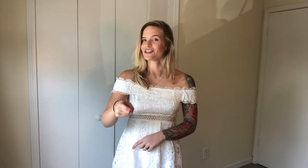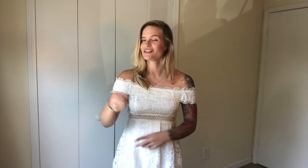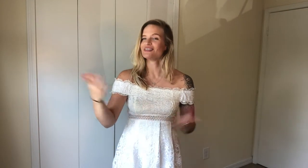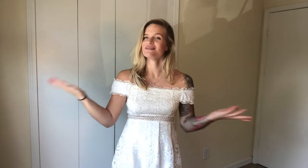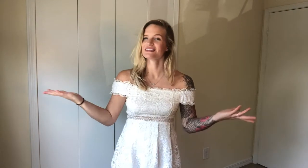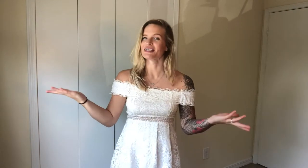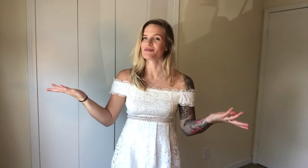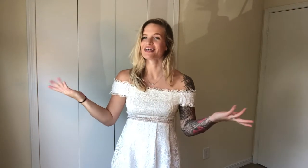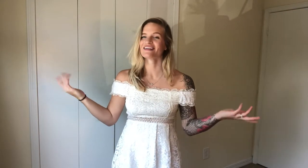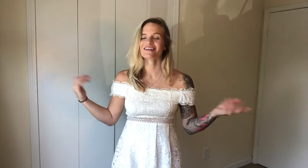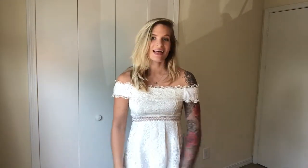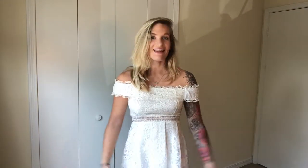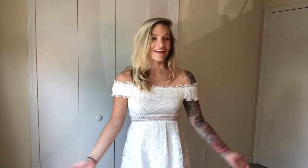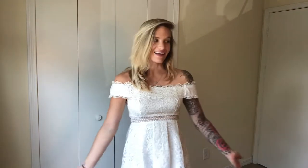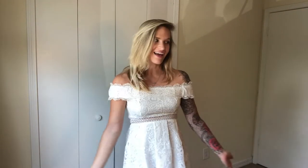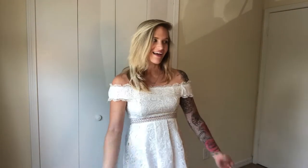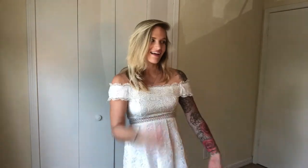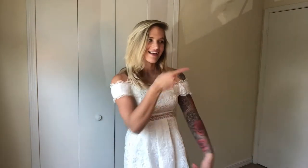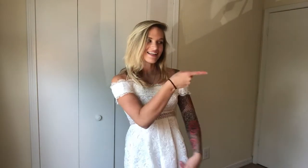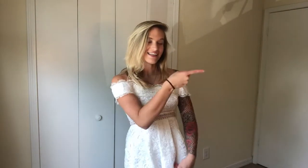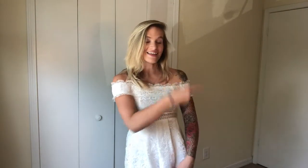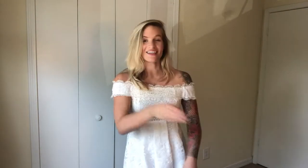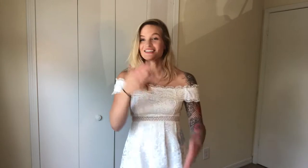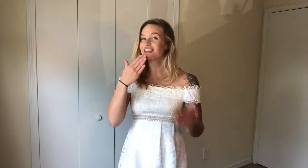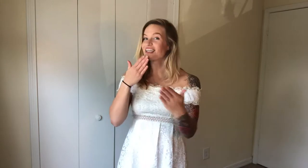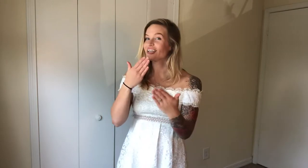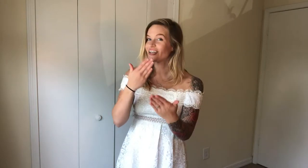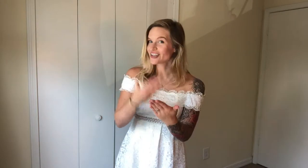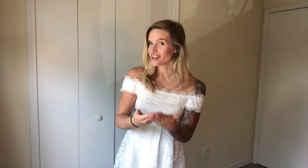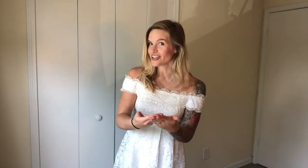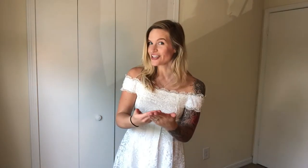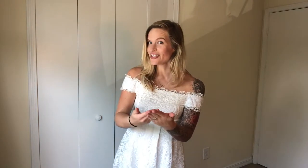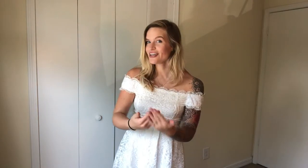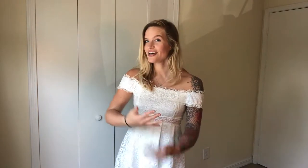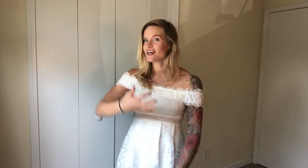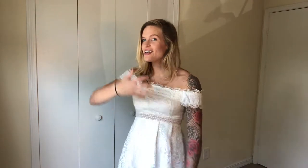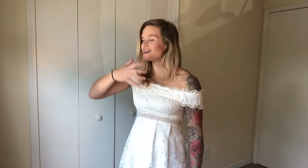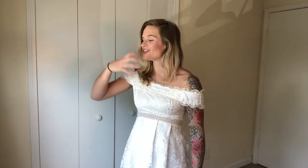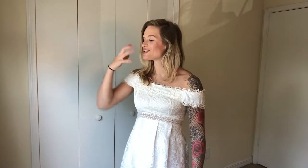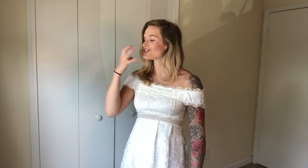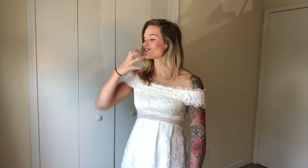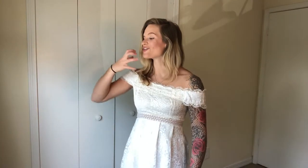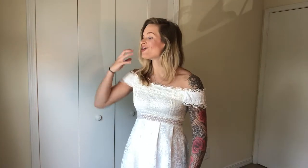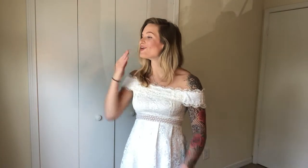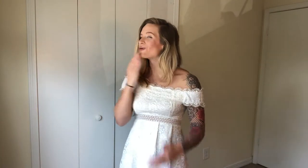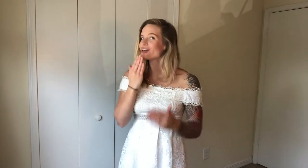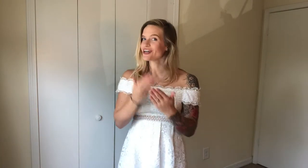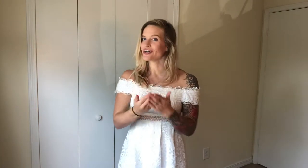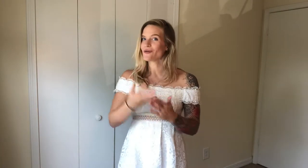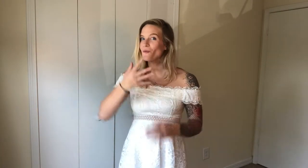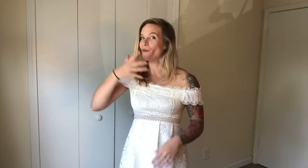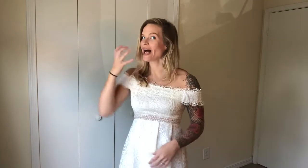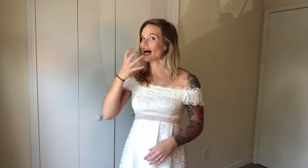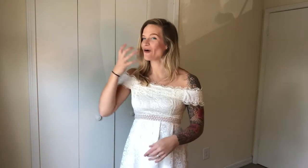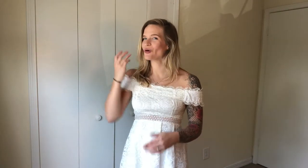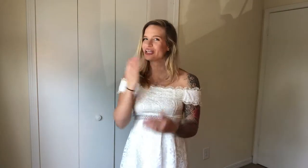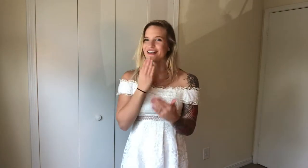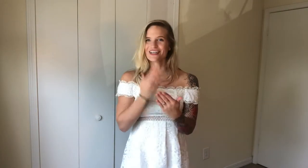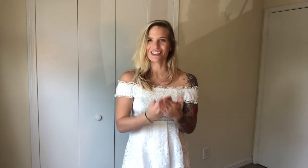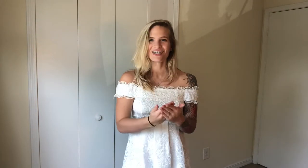should, same thing. And then again, he is good, so good, wow, good.